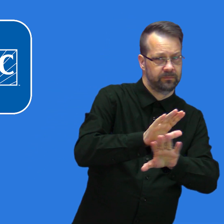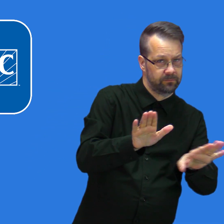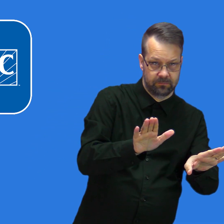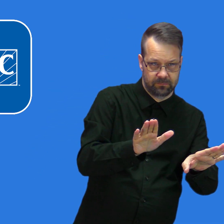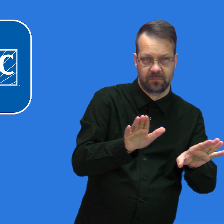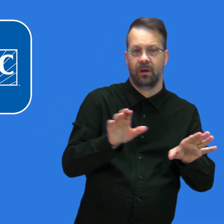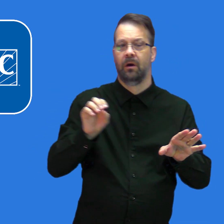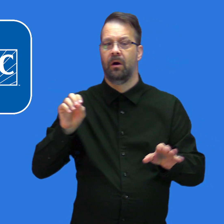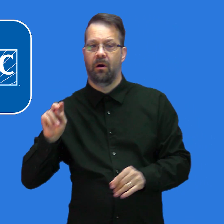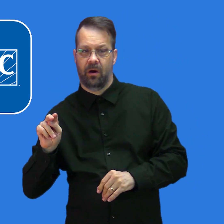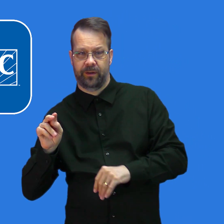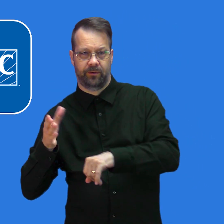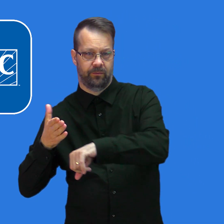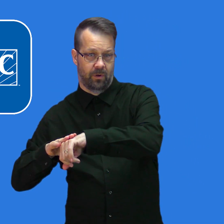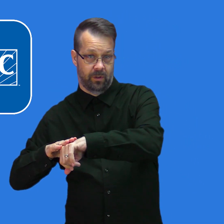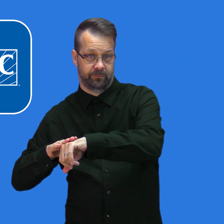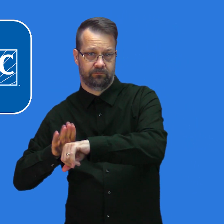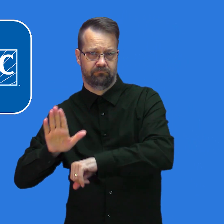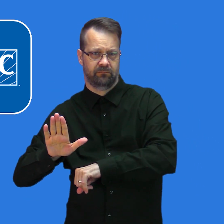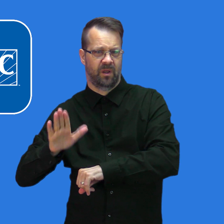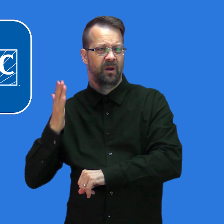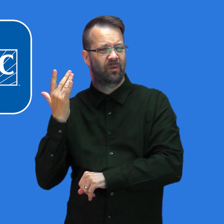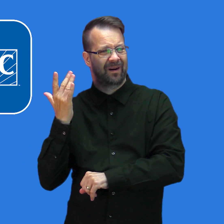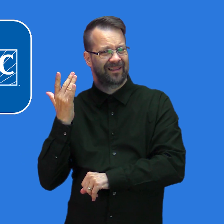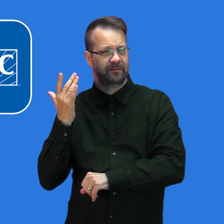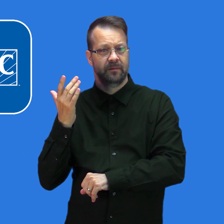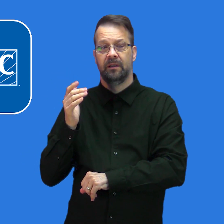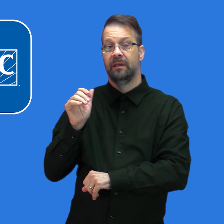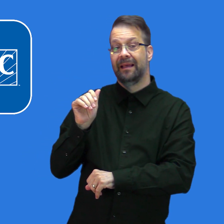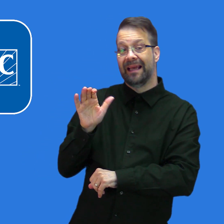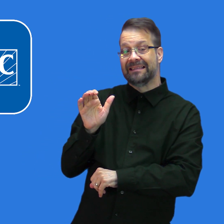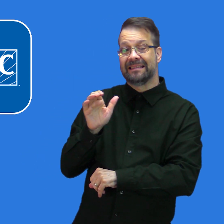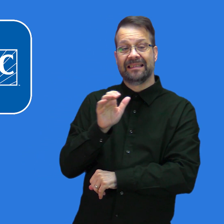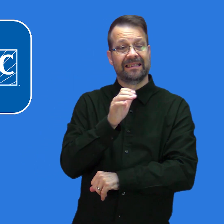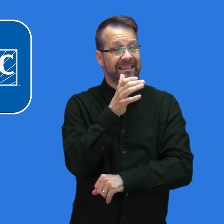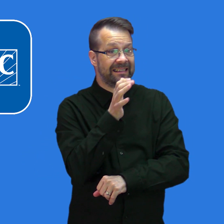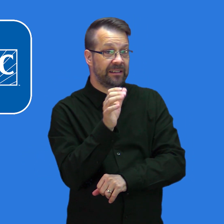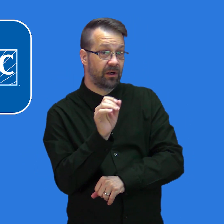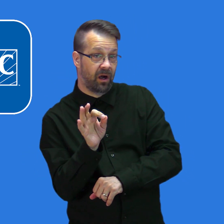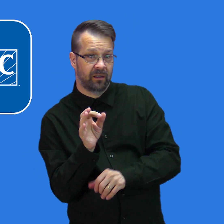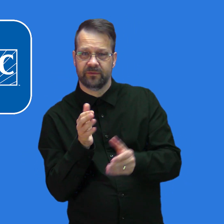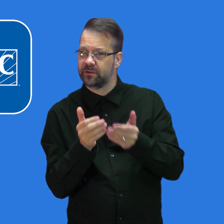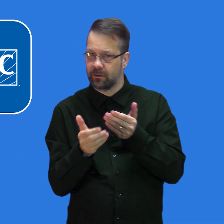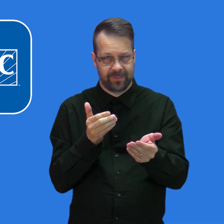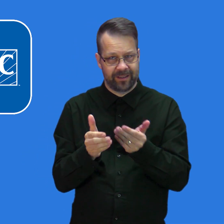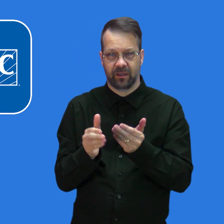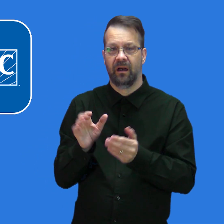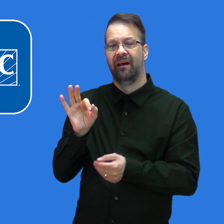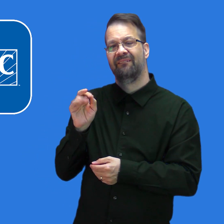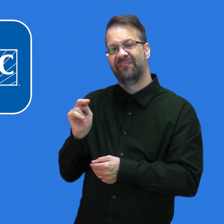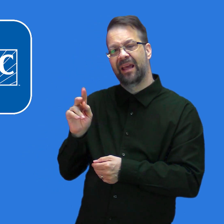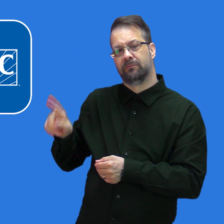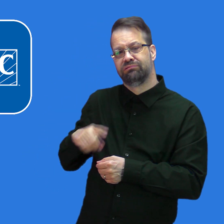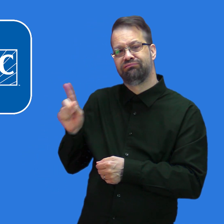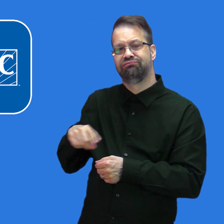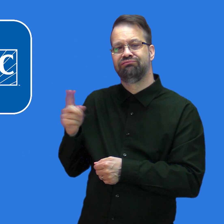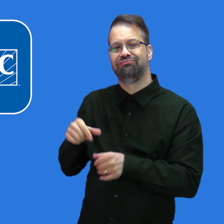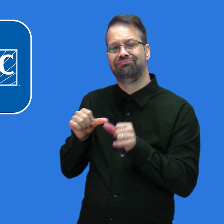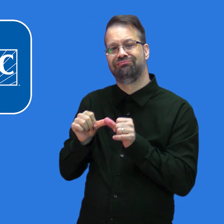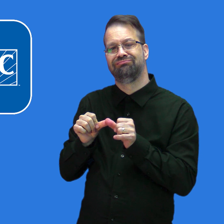This allows the fan to run continuously even if heating or air conditioning is not on. Use